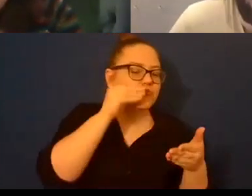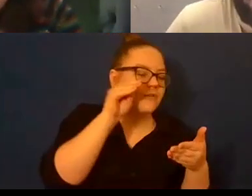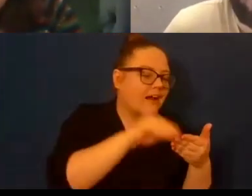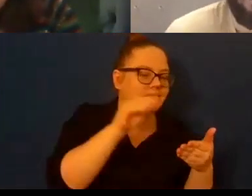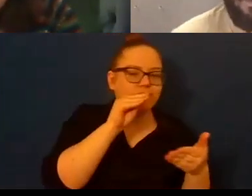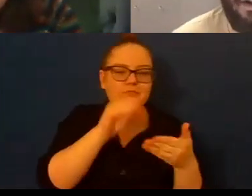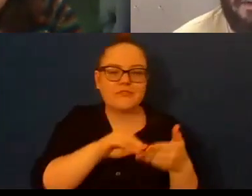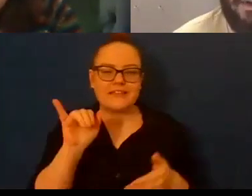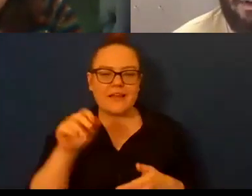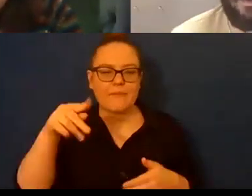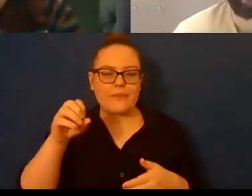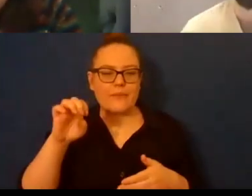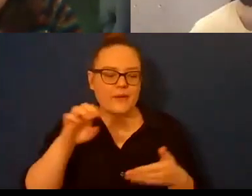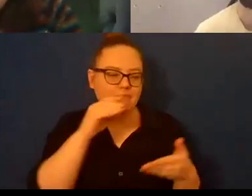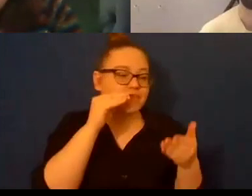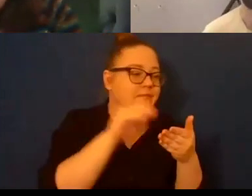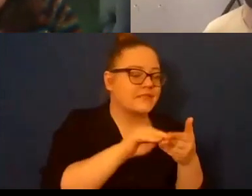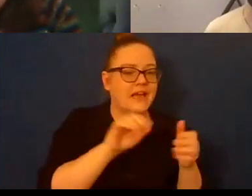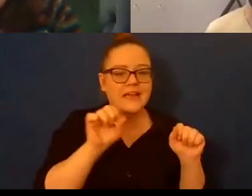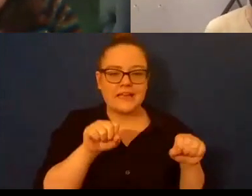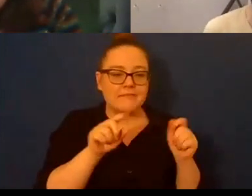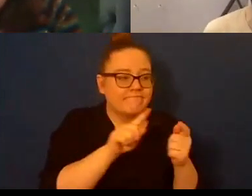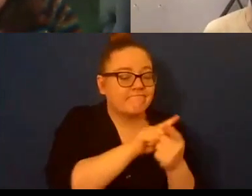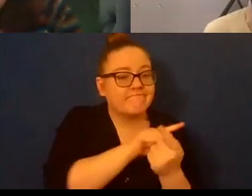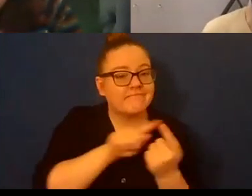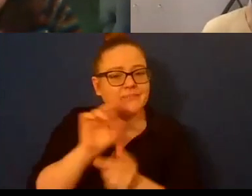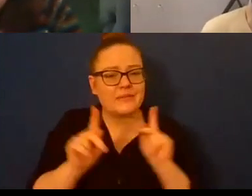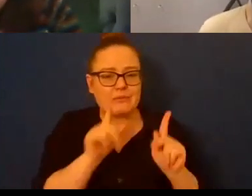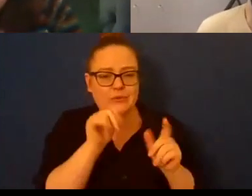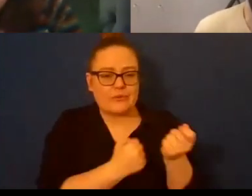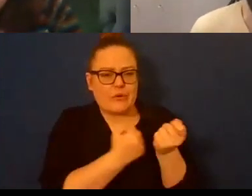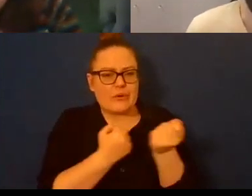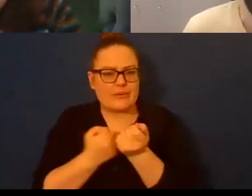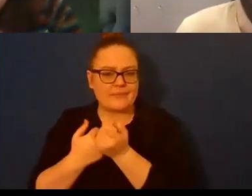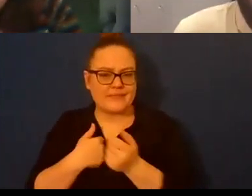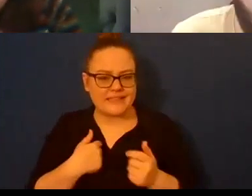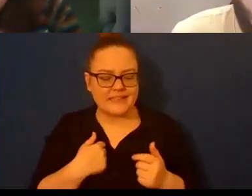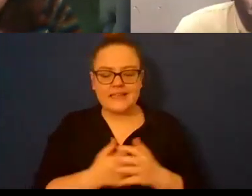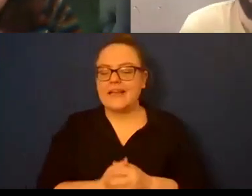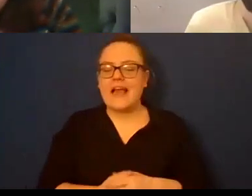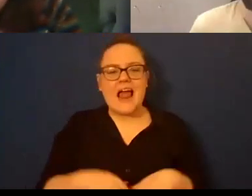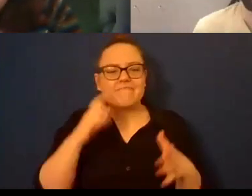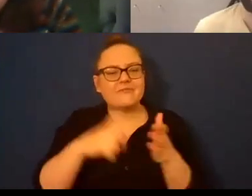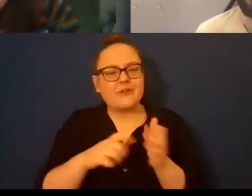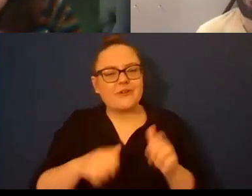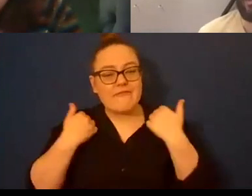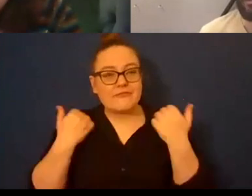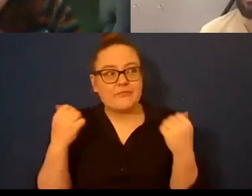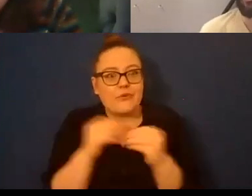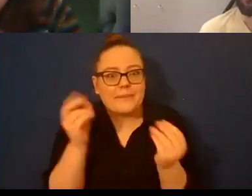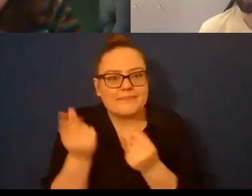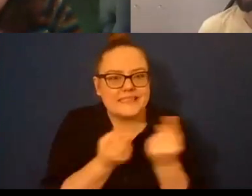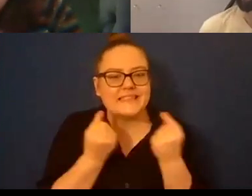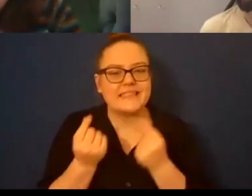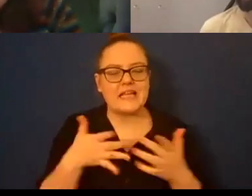got a lot noisier and a lot busier um and it filled with a lot more um people and exciting opportunities